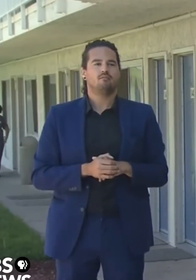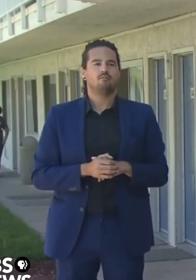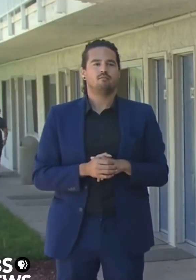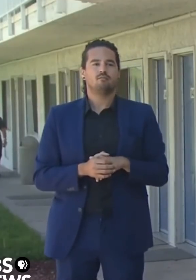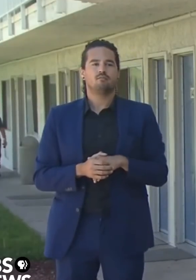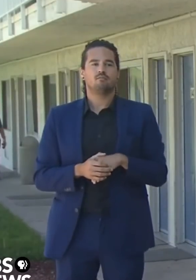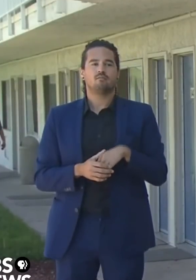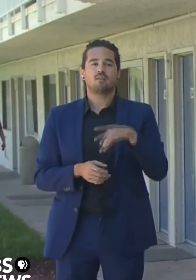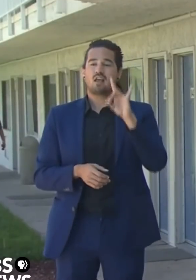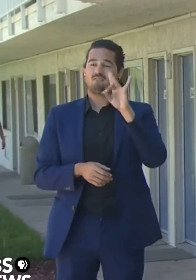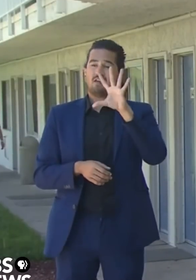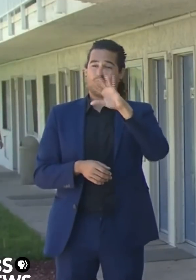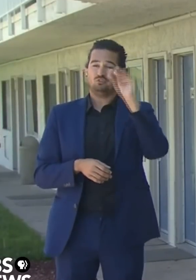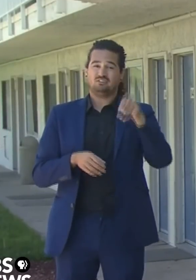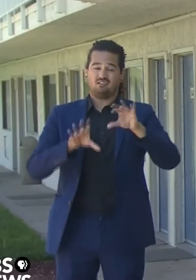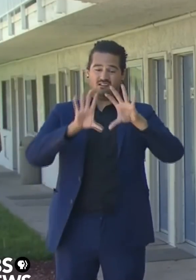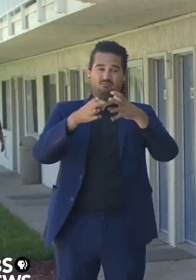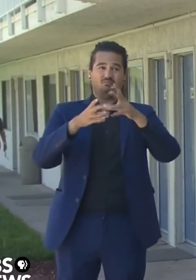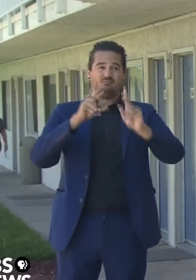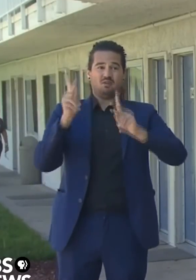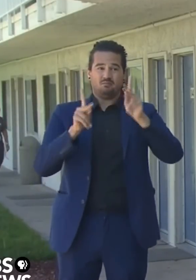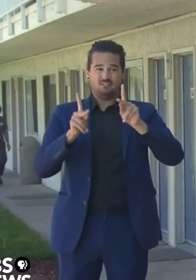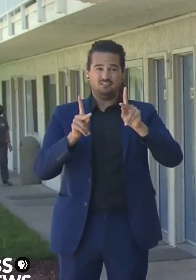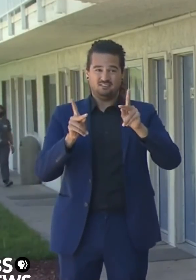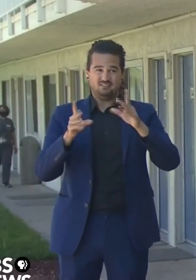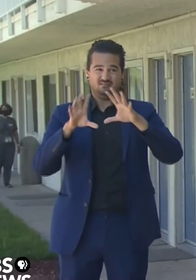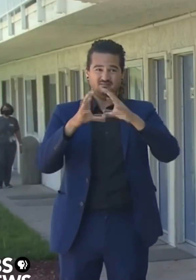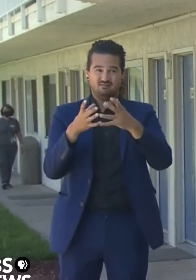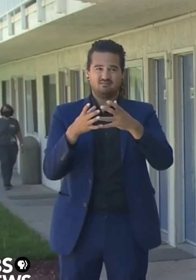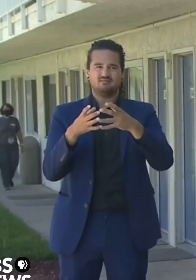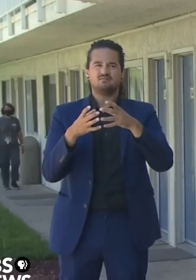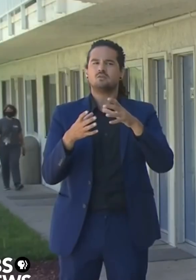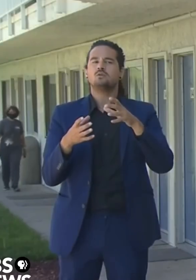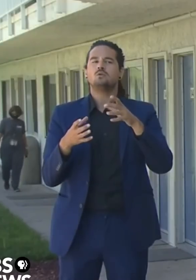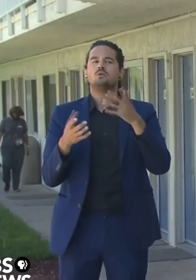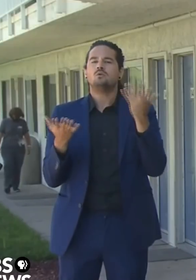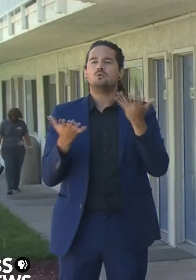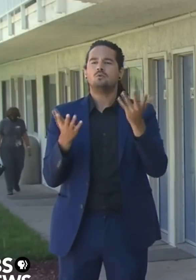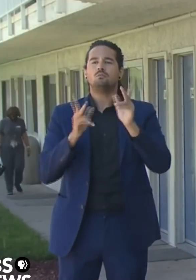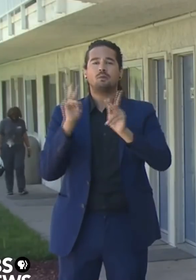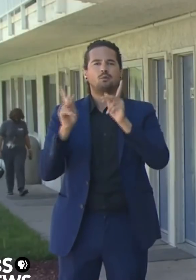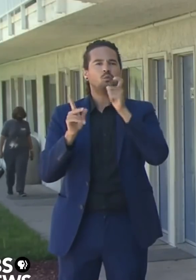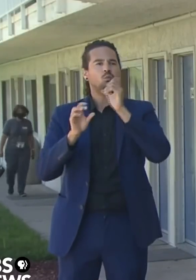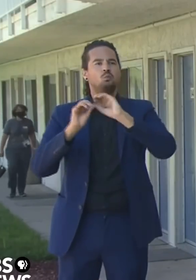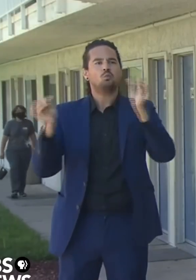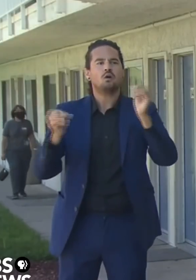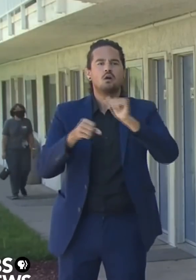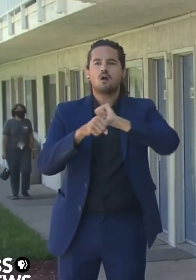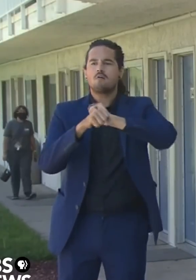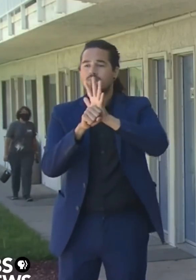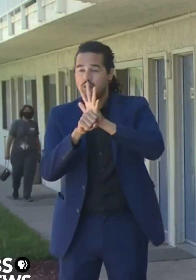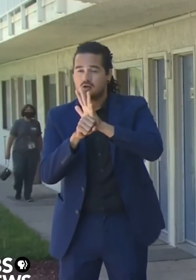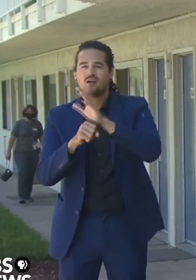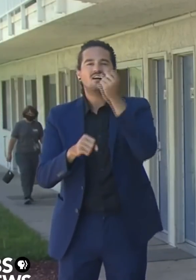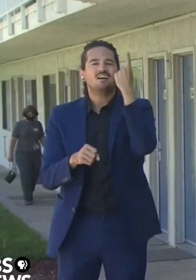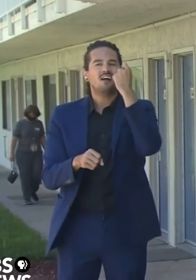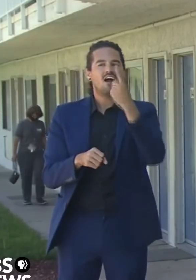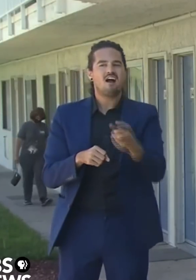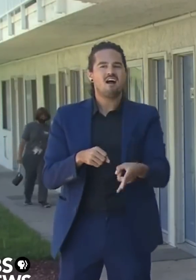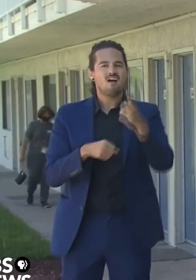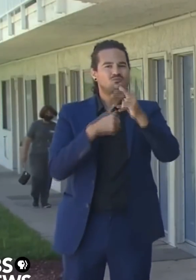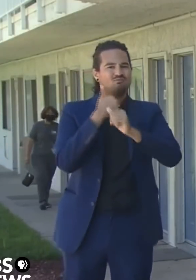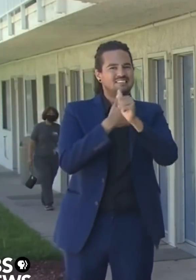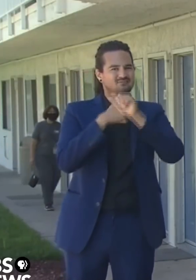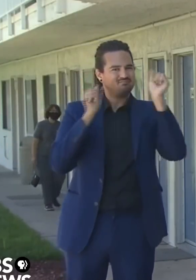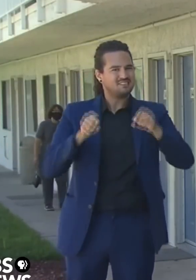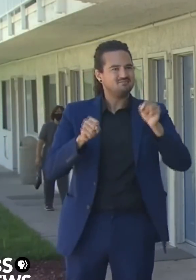for the units that we've set aside for asymptomatic, high risk homeless individuals are now occupied. We're here